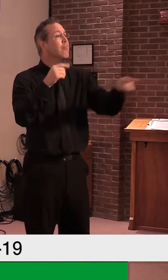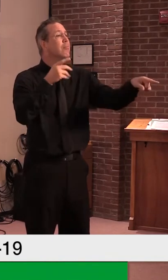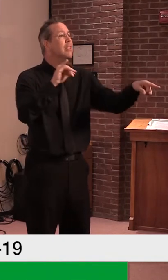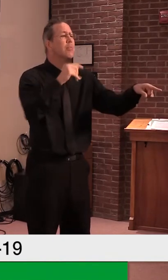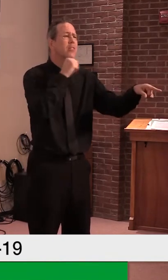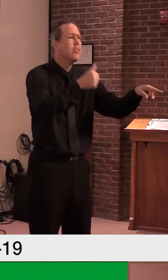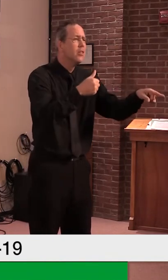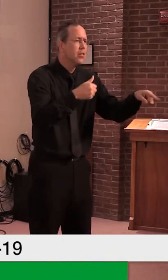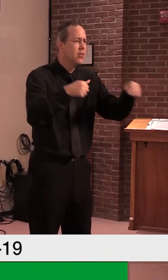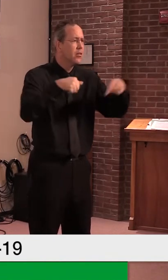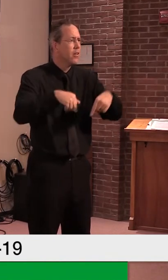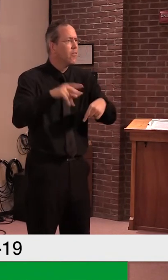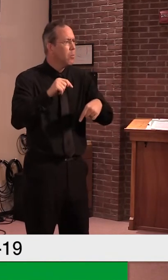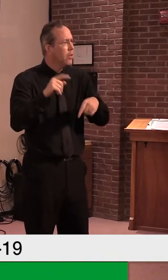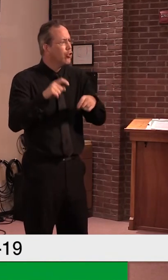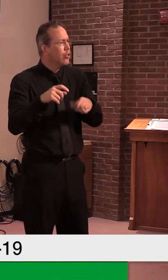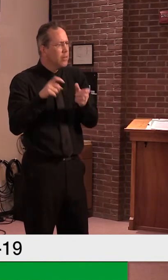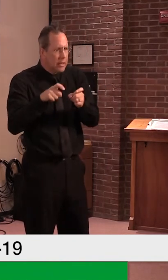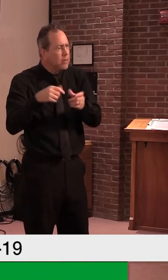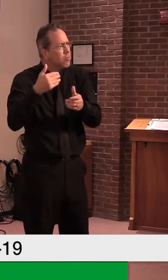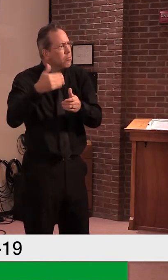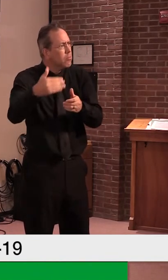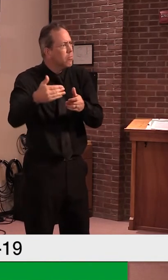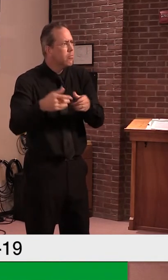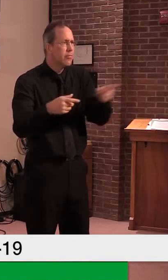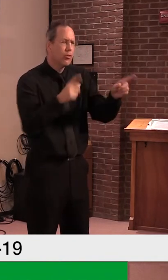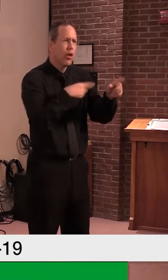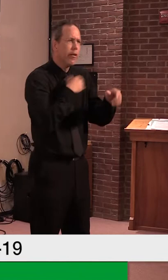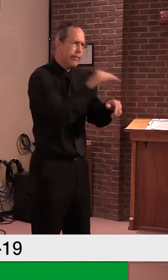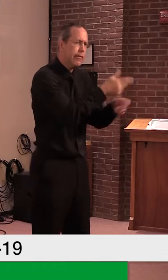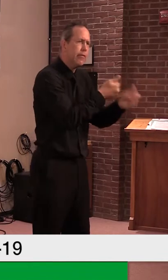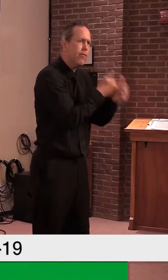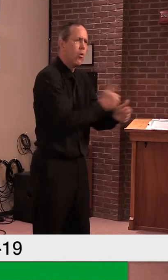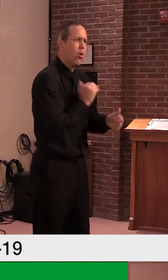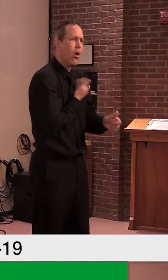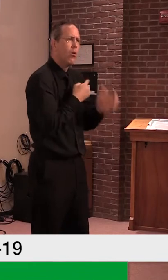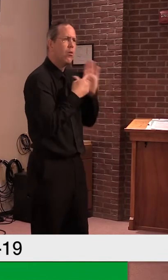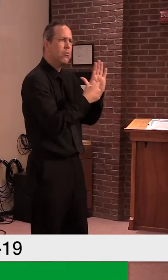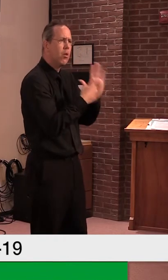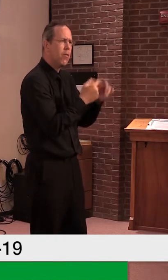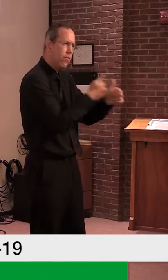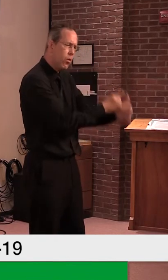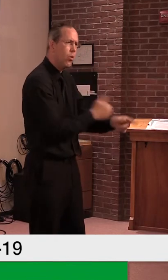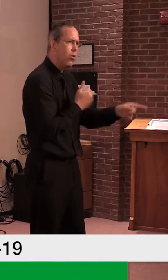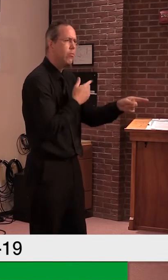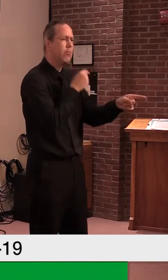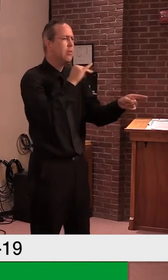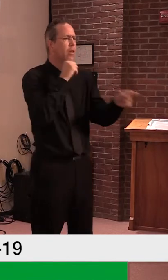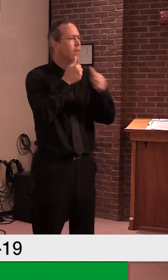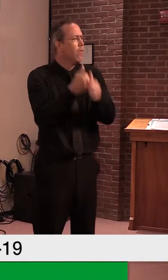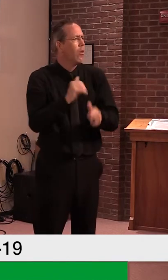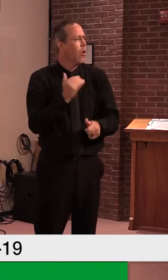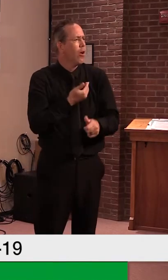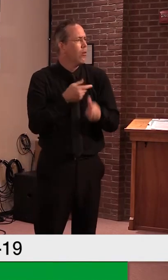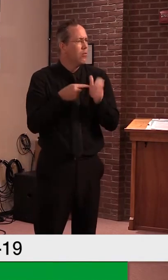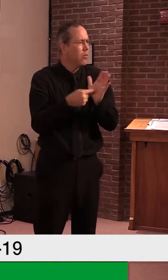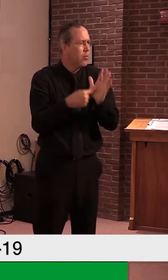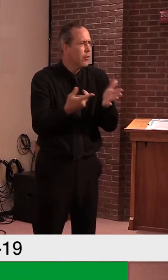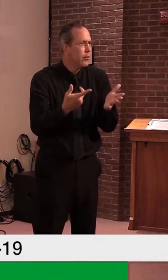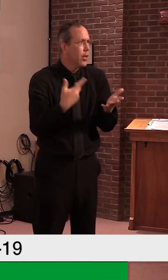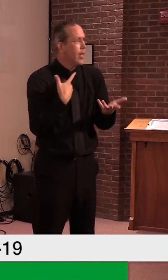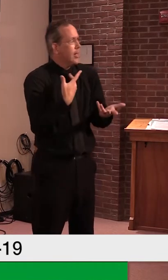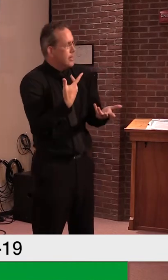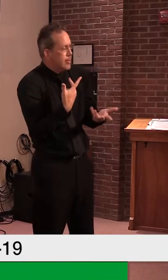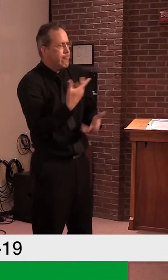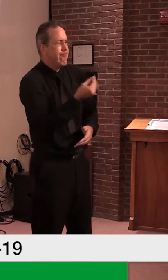it should have, um, the protocol should have been in place like the Vermont protocols. So in April, we